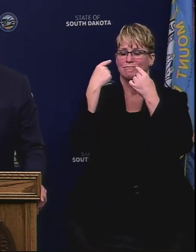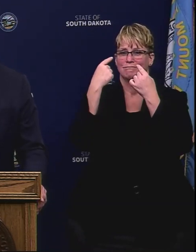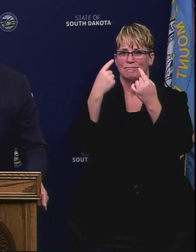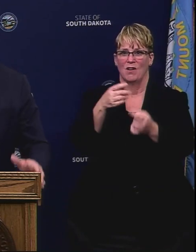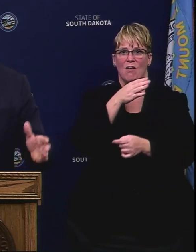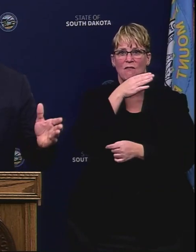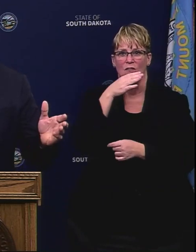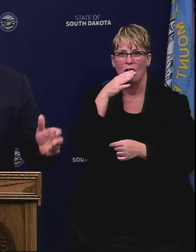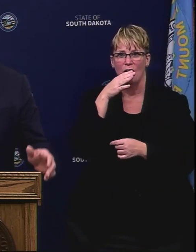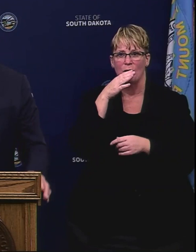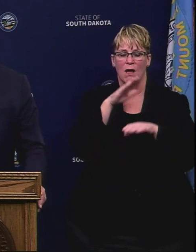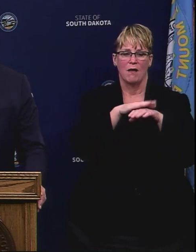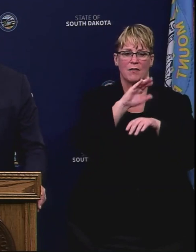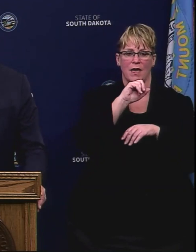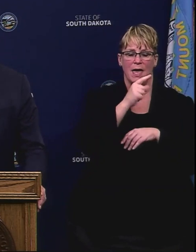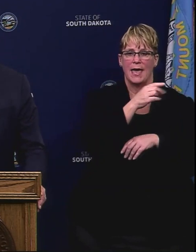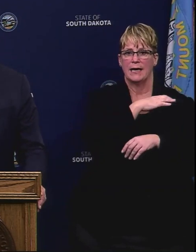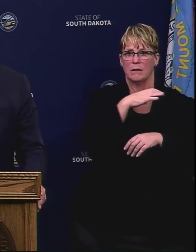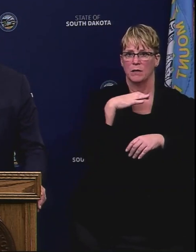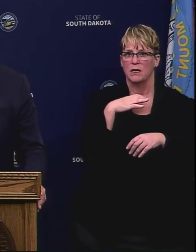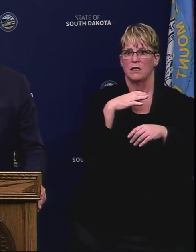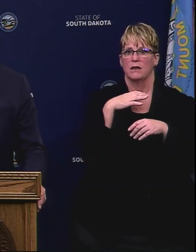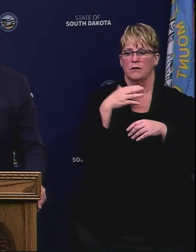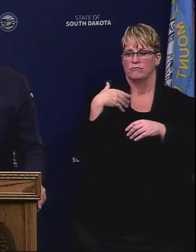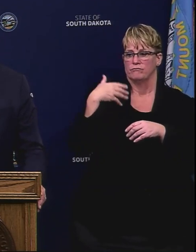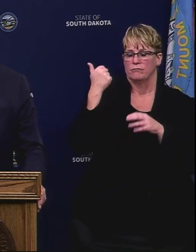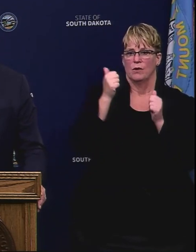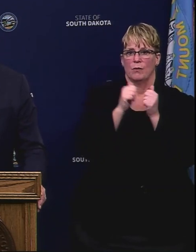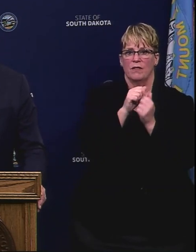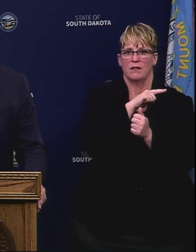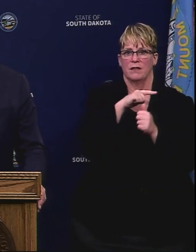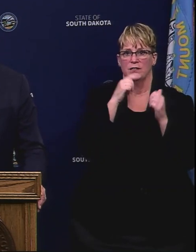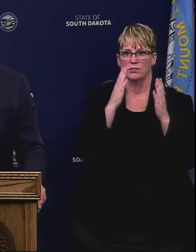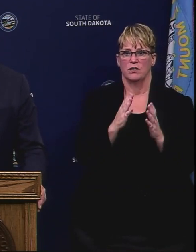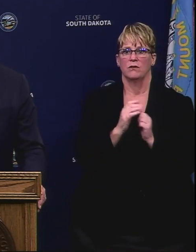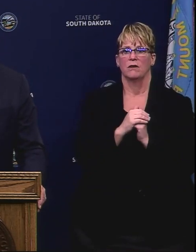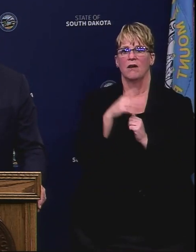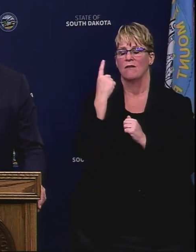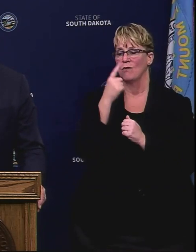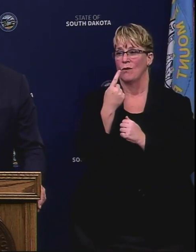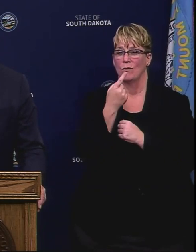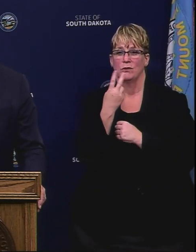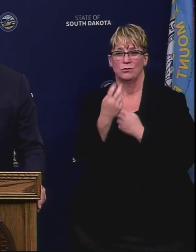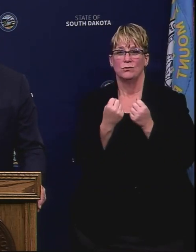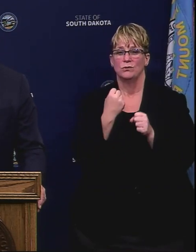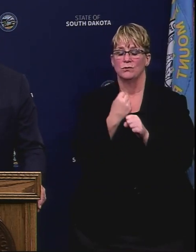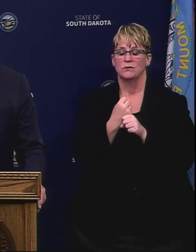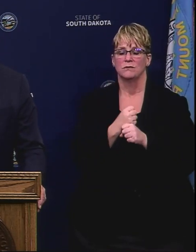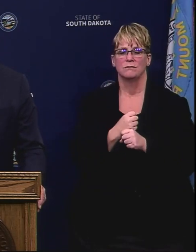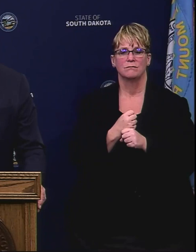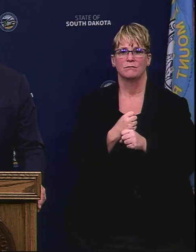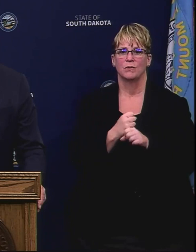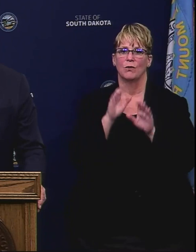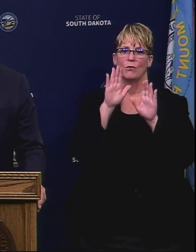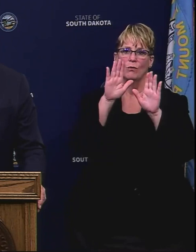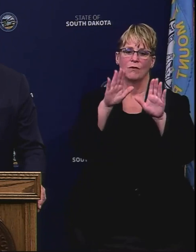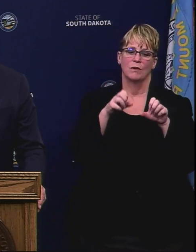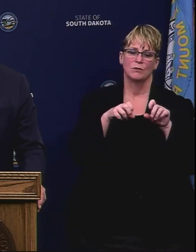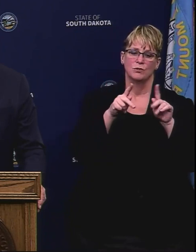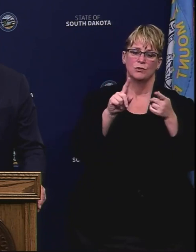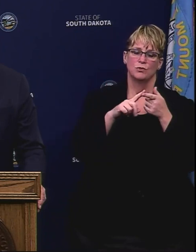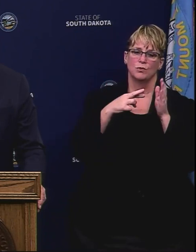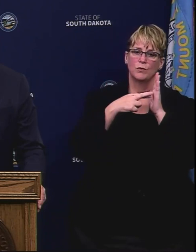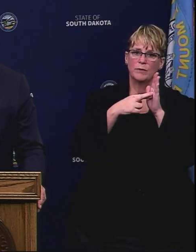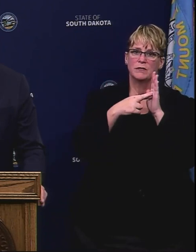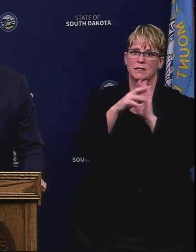serving on the Ag Committee and chairing Ag Committee in the legislature for a couple of years. What an opportunity to get to